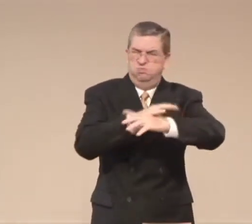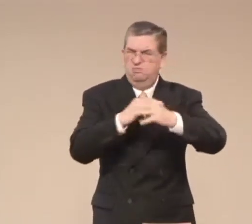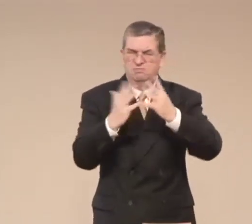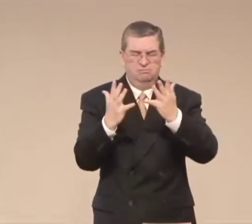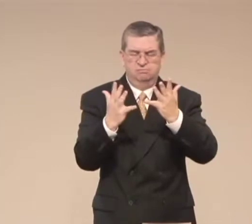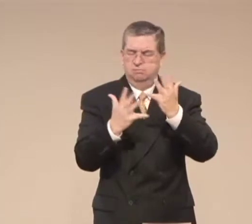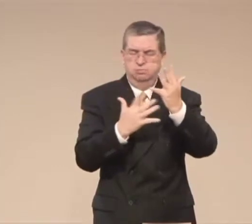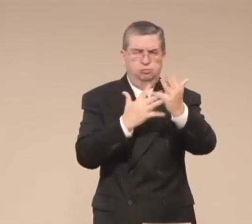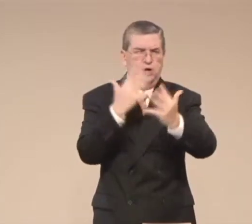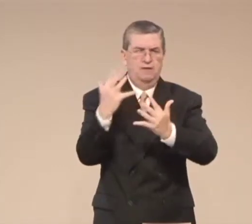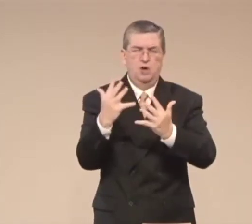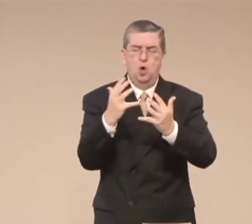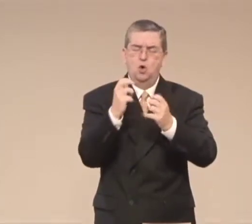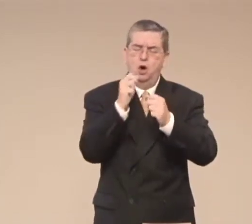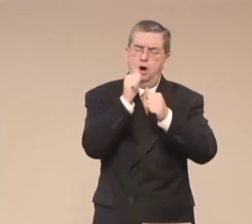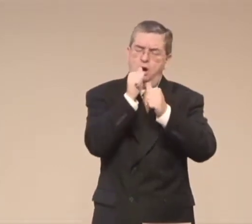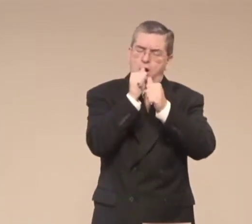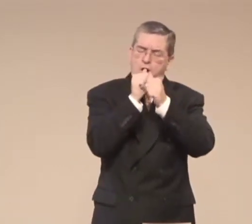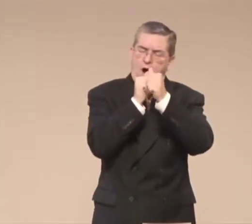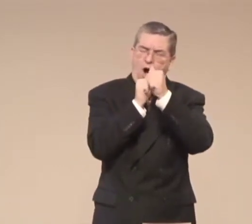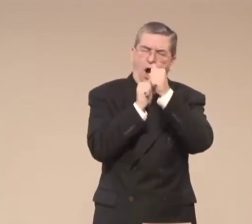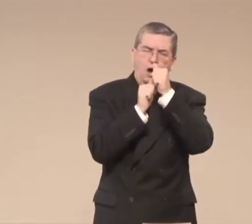It was extremely painful.